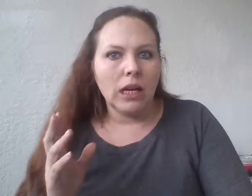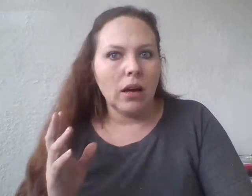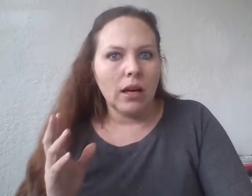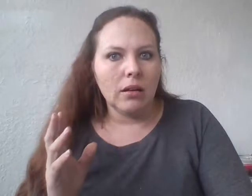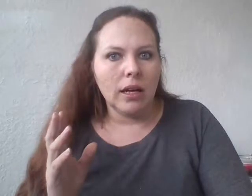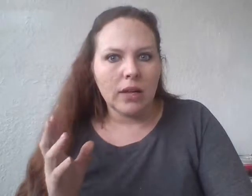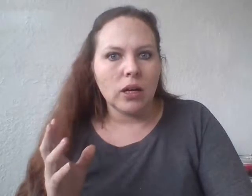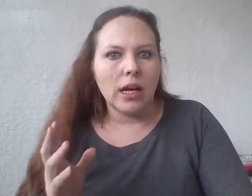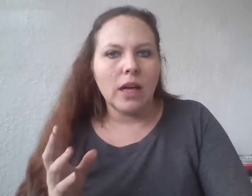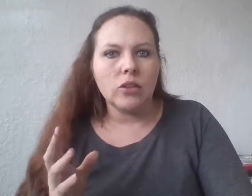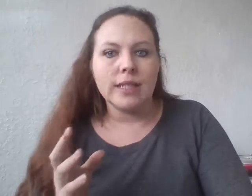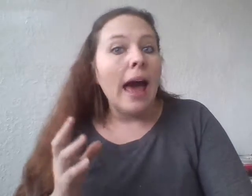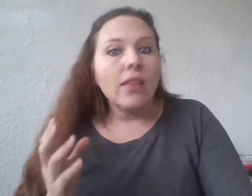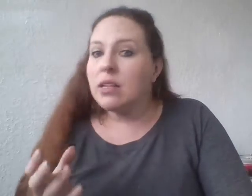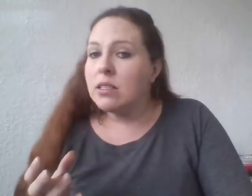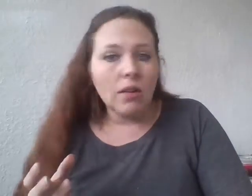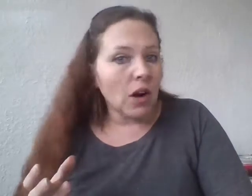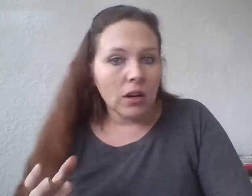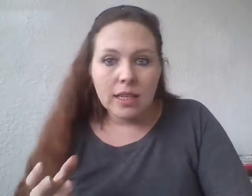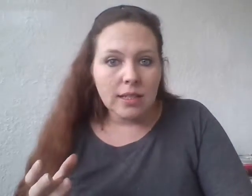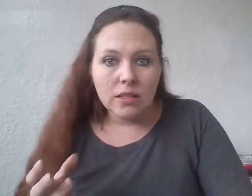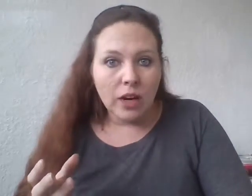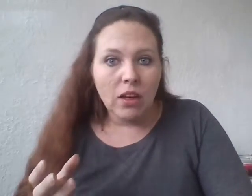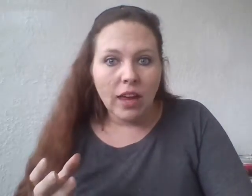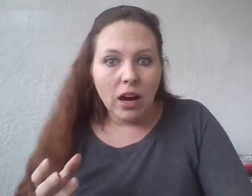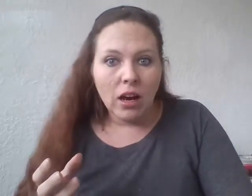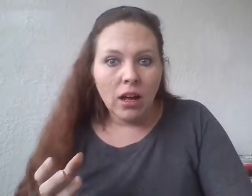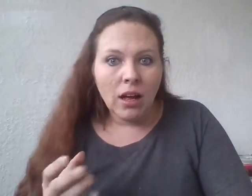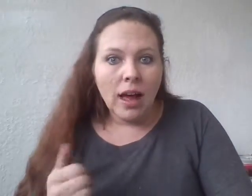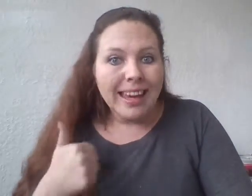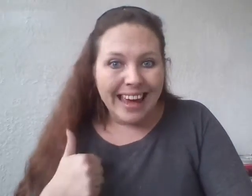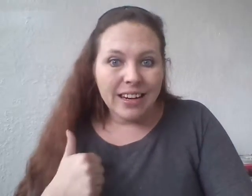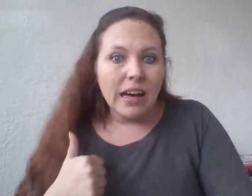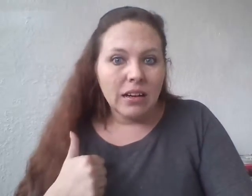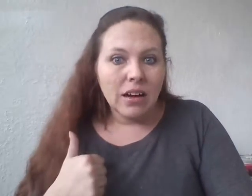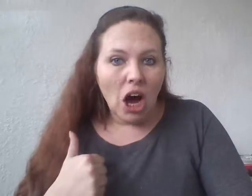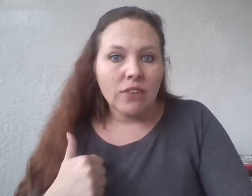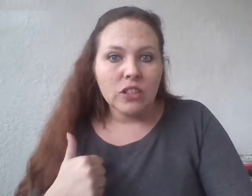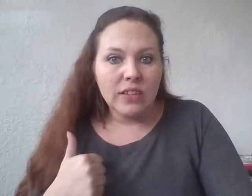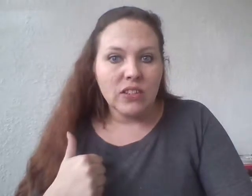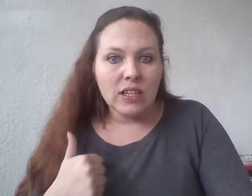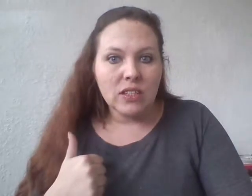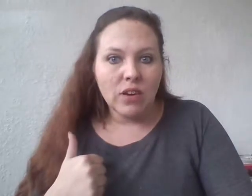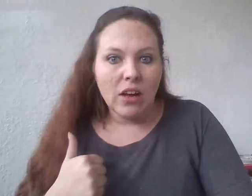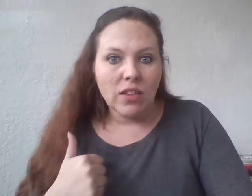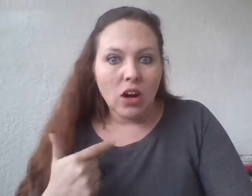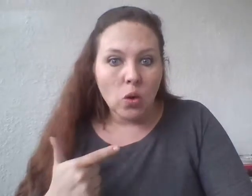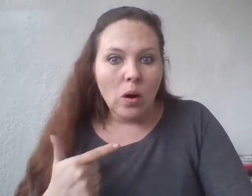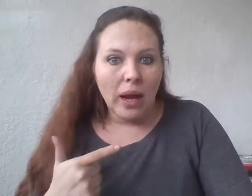industrialized countries that doesn't offer our citizens free health care. Canada offers its citizens free health care. Norway.